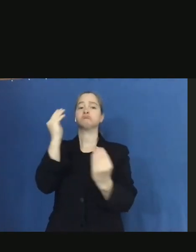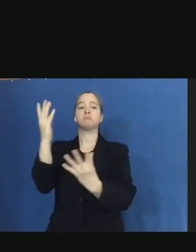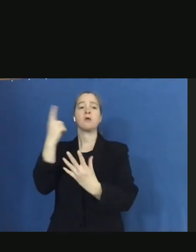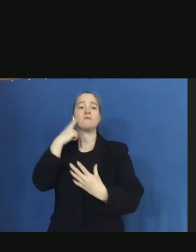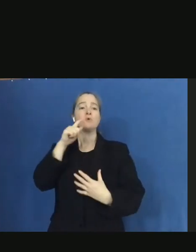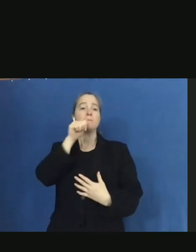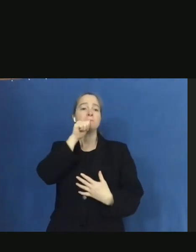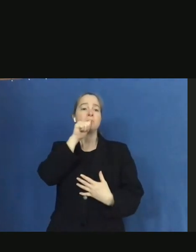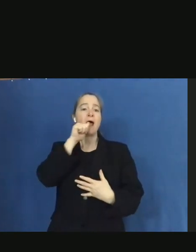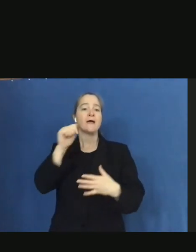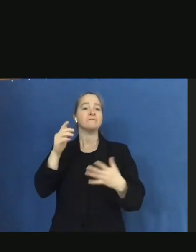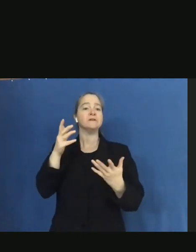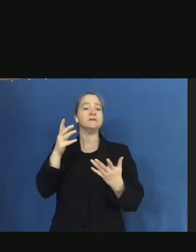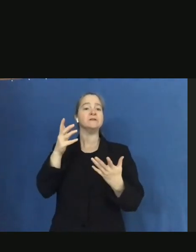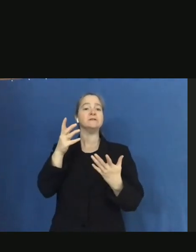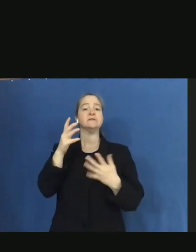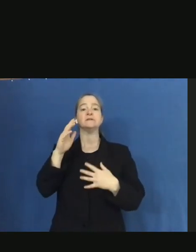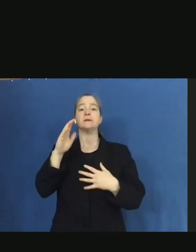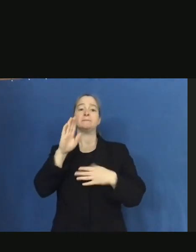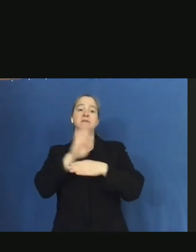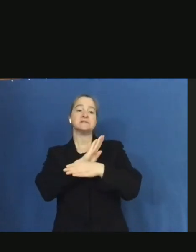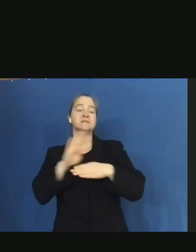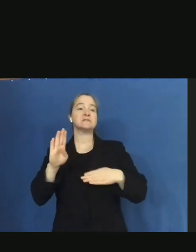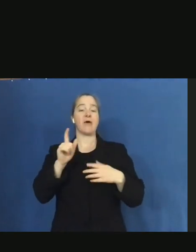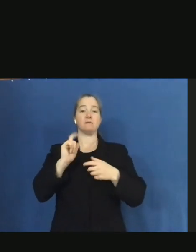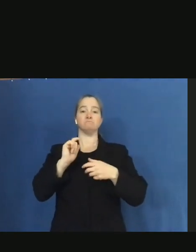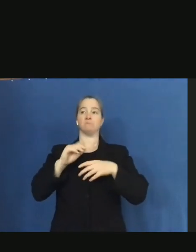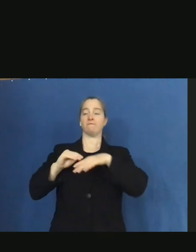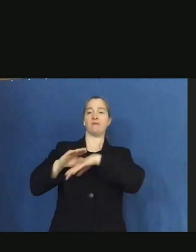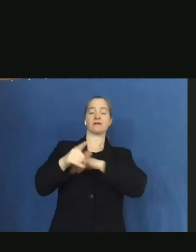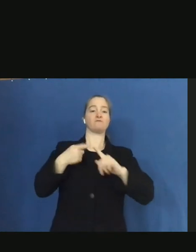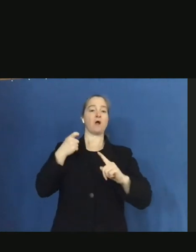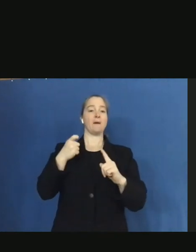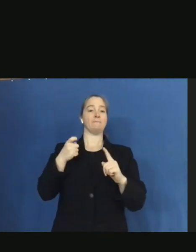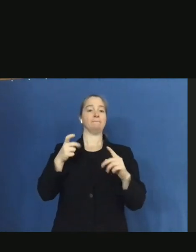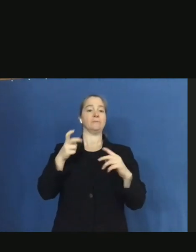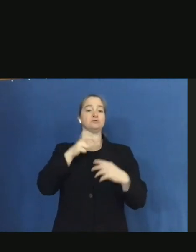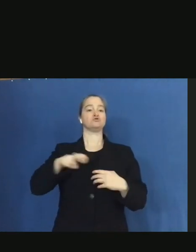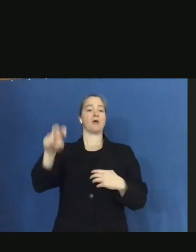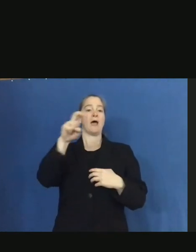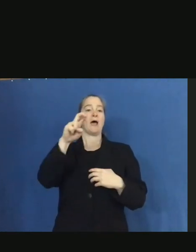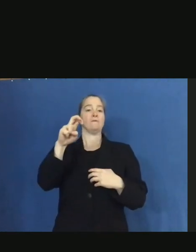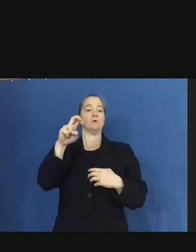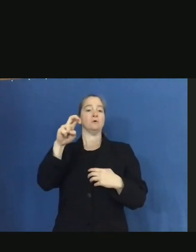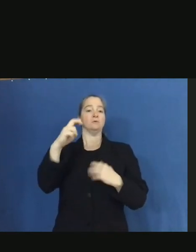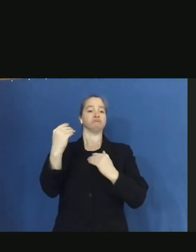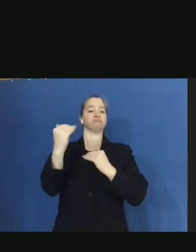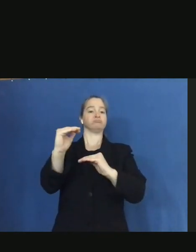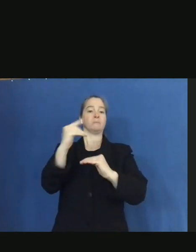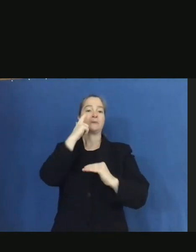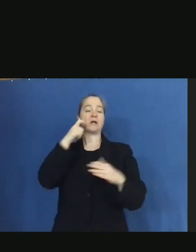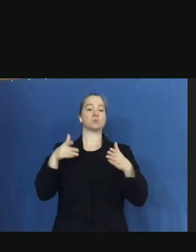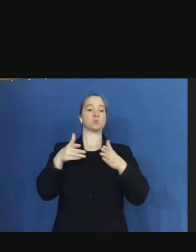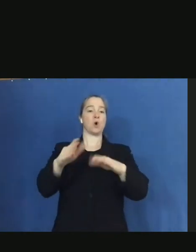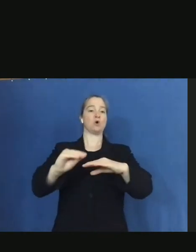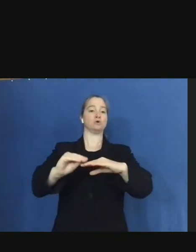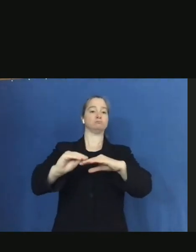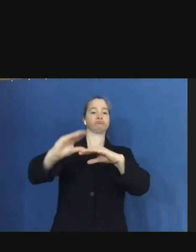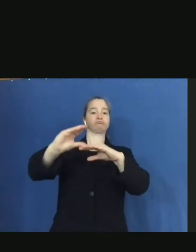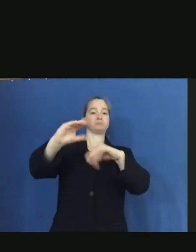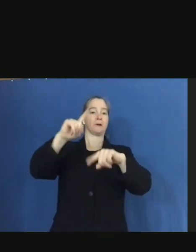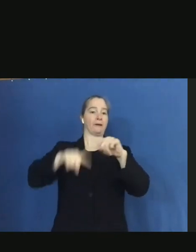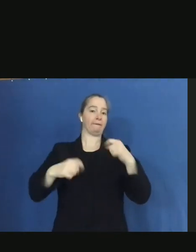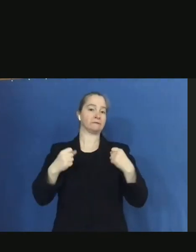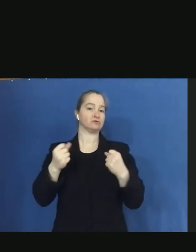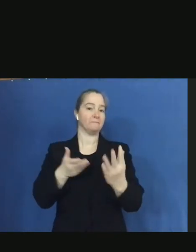by highway travel restrictions that are implemented throughout the storm due to deteriorating road conditions. Because storm impacts are